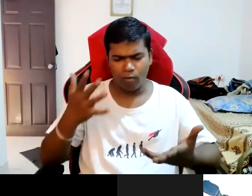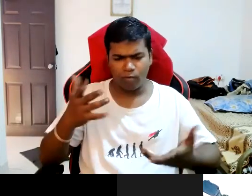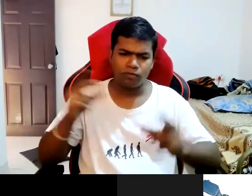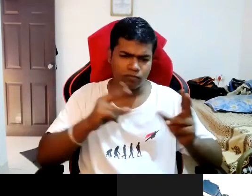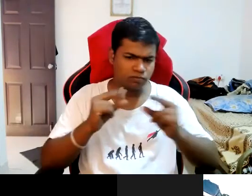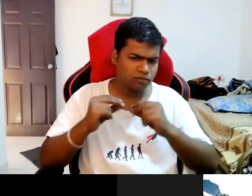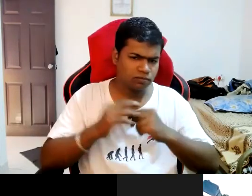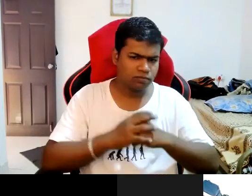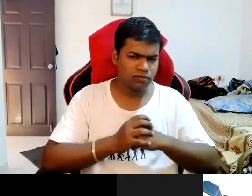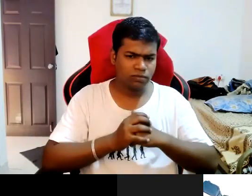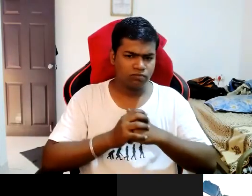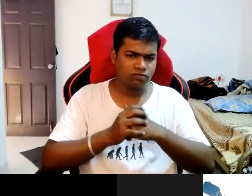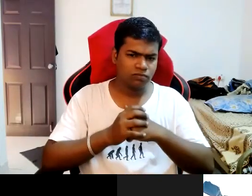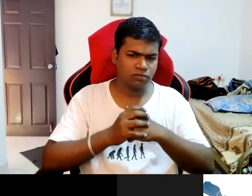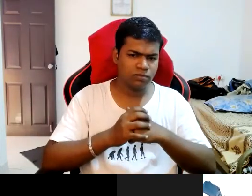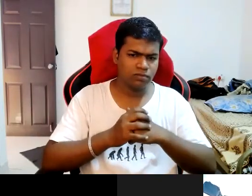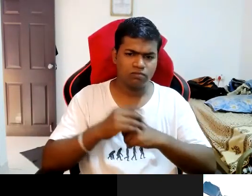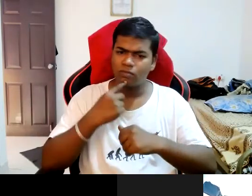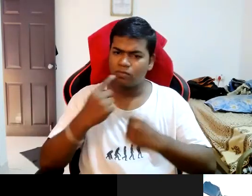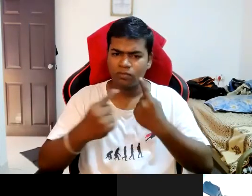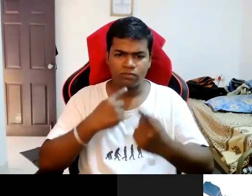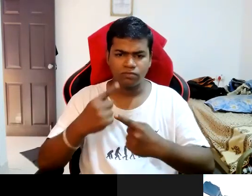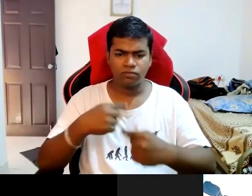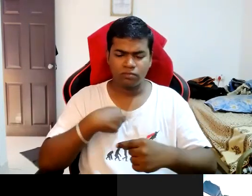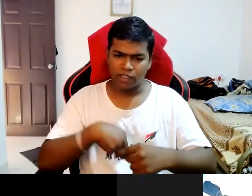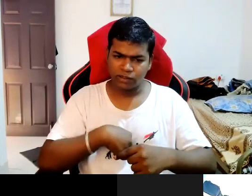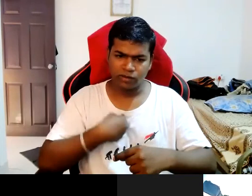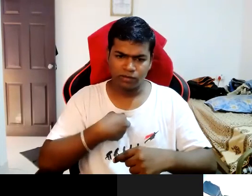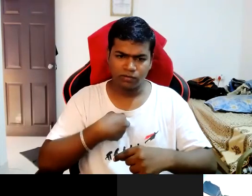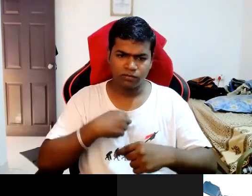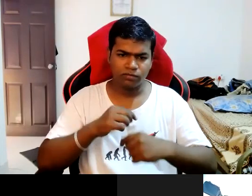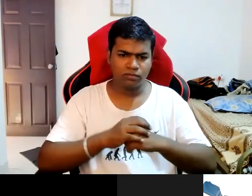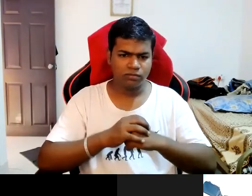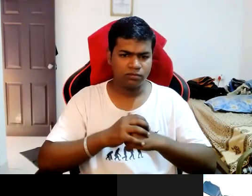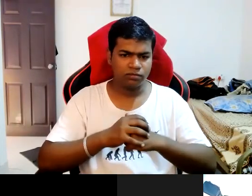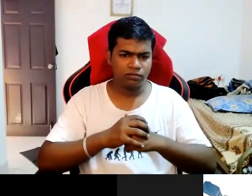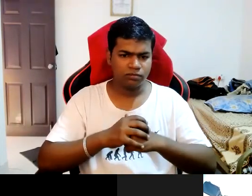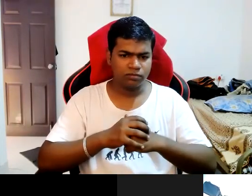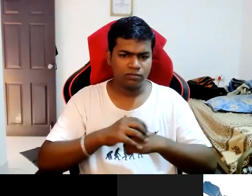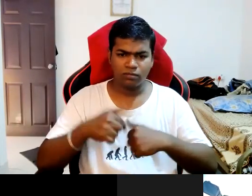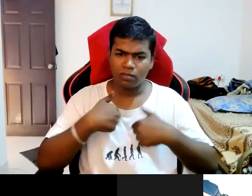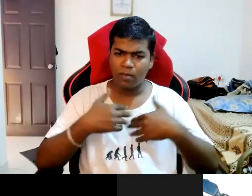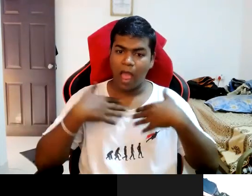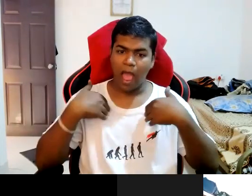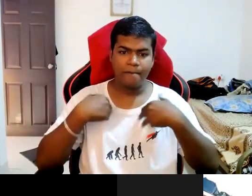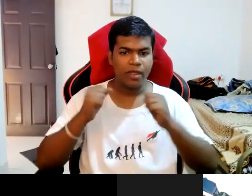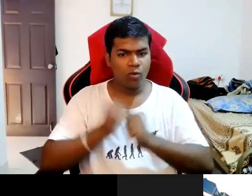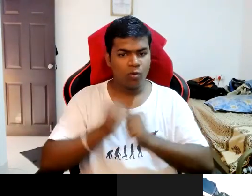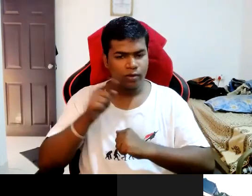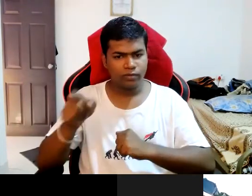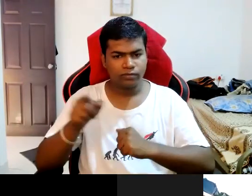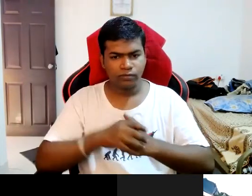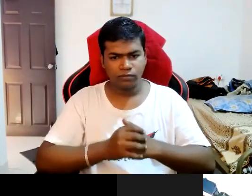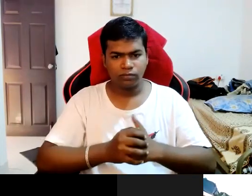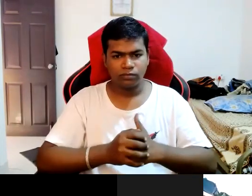like i started telling about myself and i started telling i'm happy with you uh so